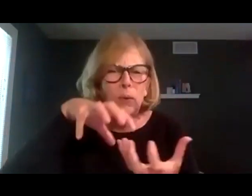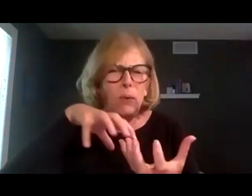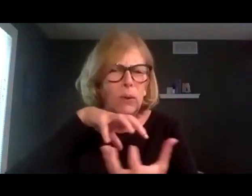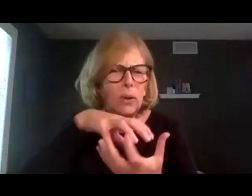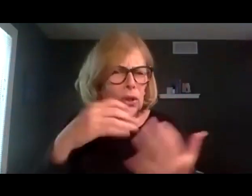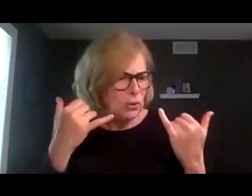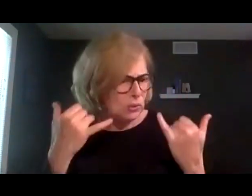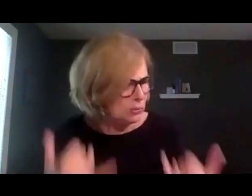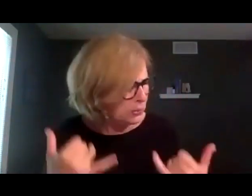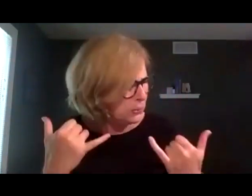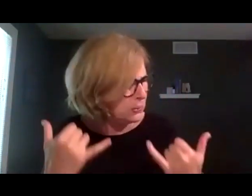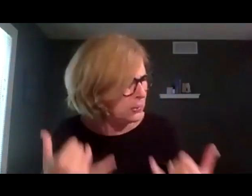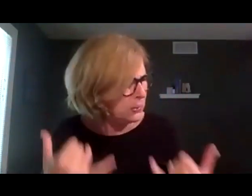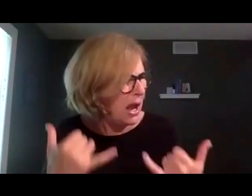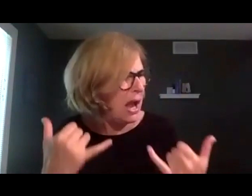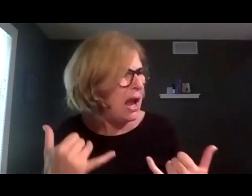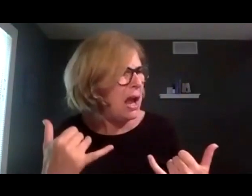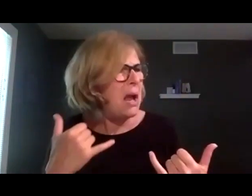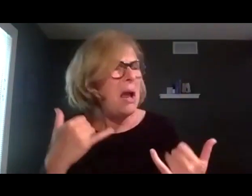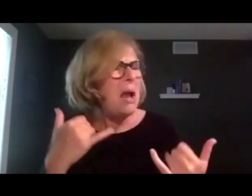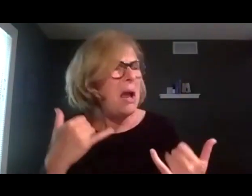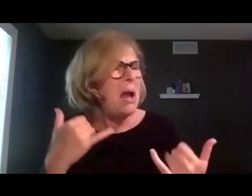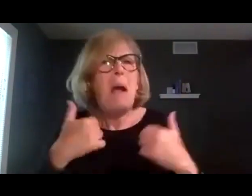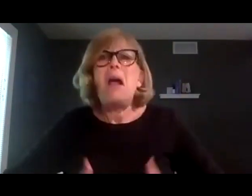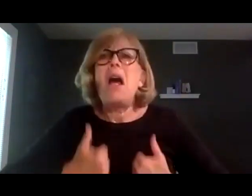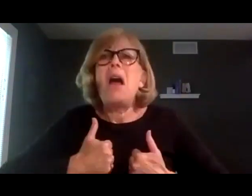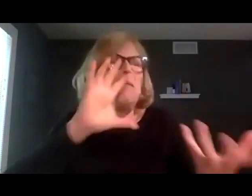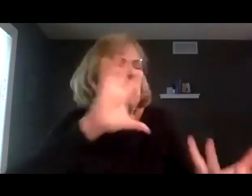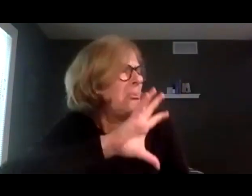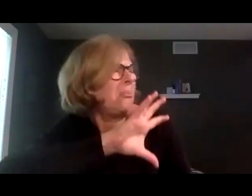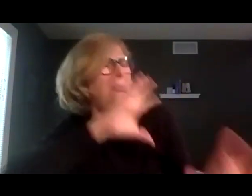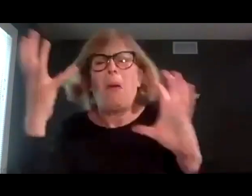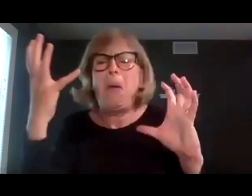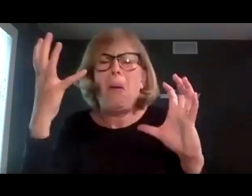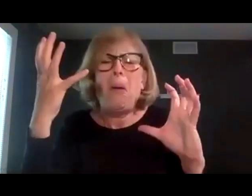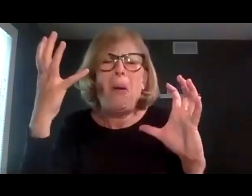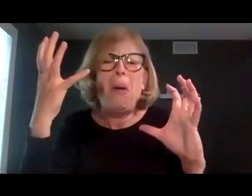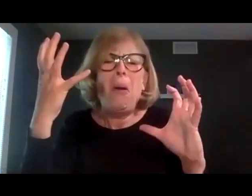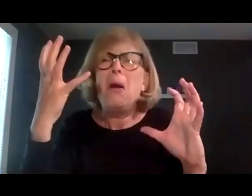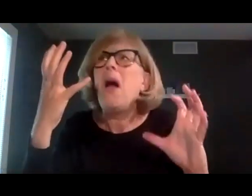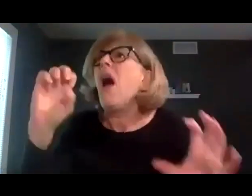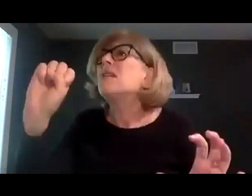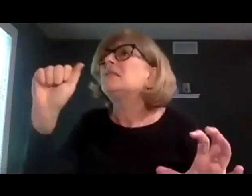today I'm confused my life's getting hairy